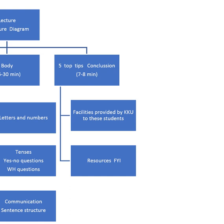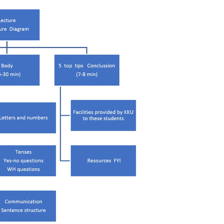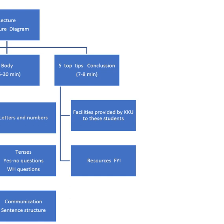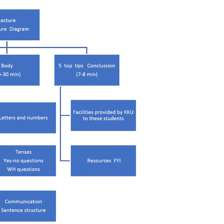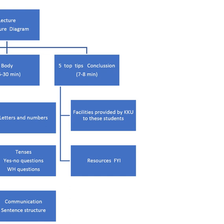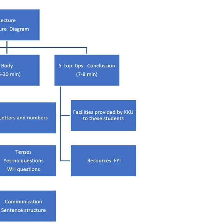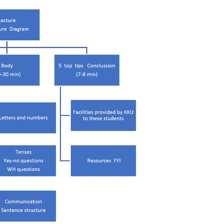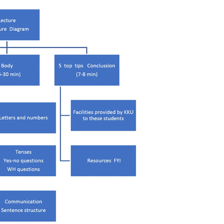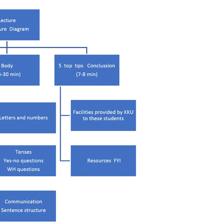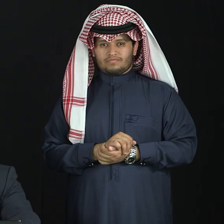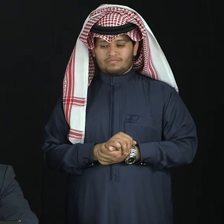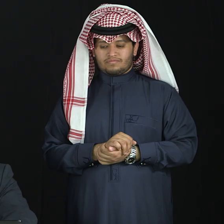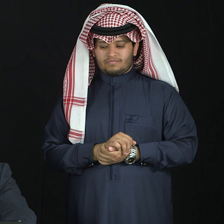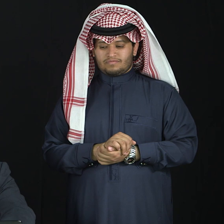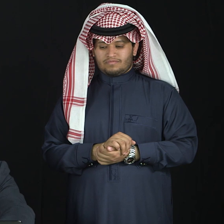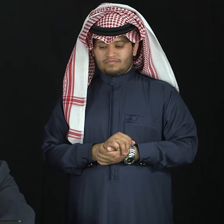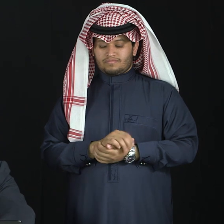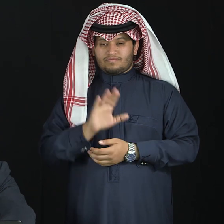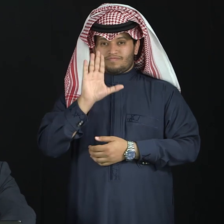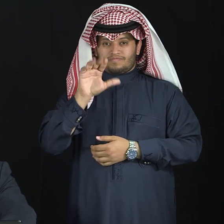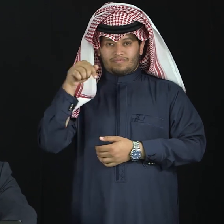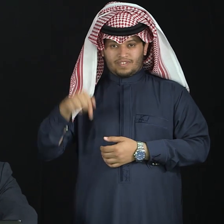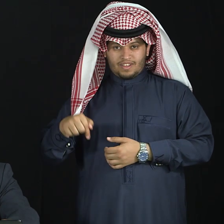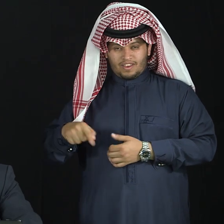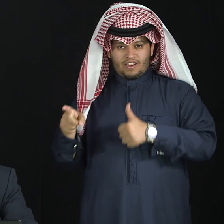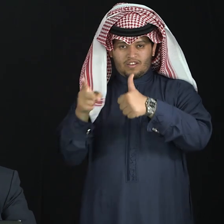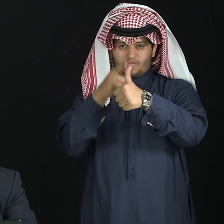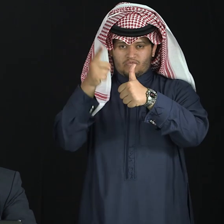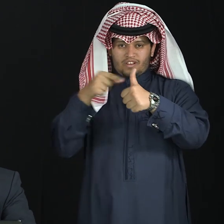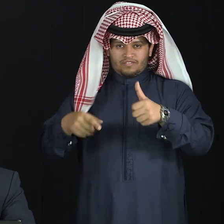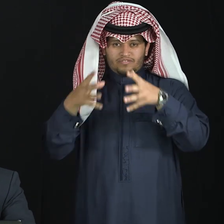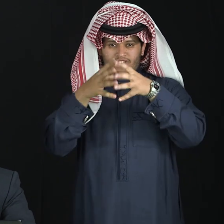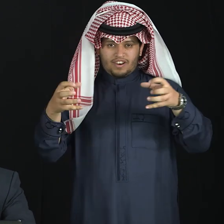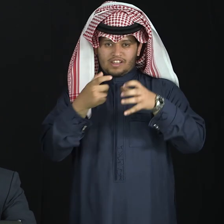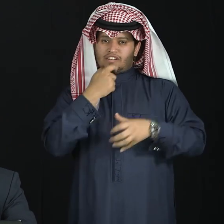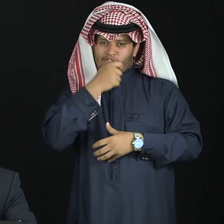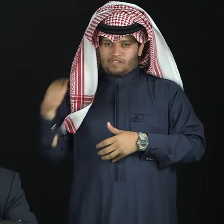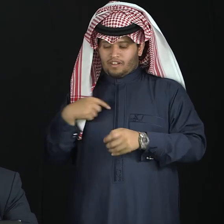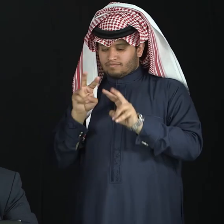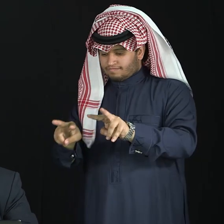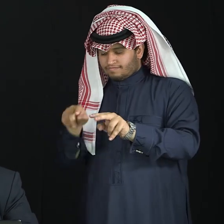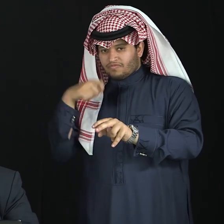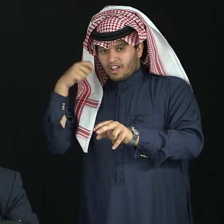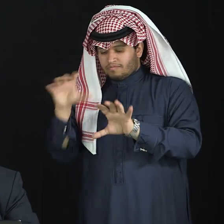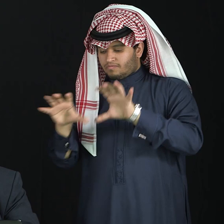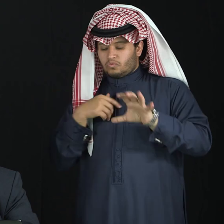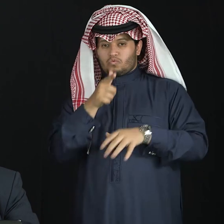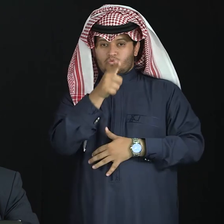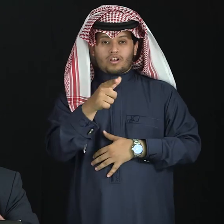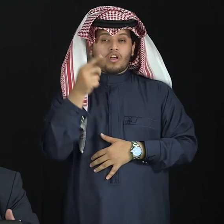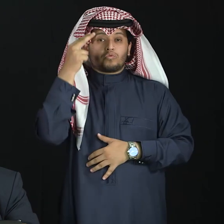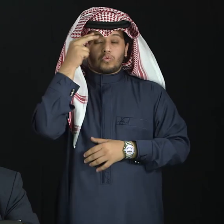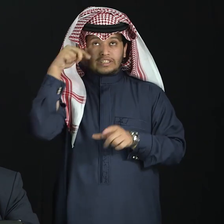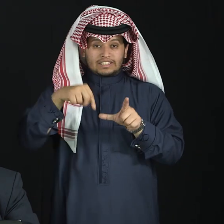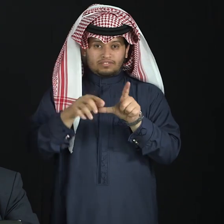in Kingdom of Saudi Arabia. In fact, this is a great number, and the number of these people in Kingdom of Saudi